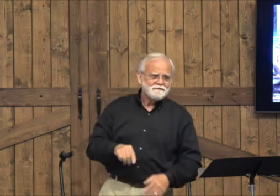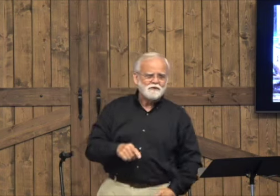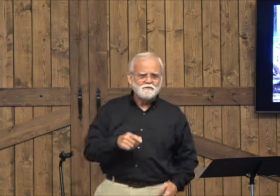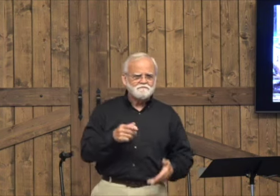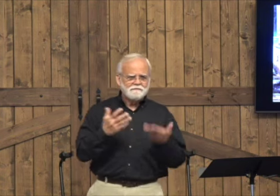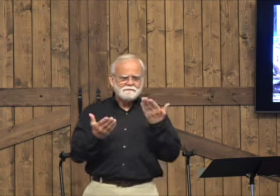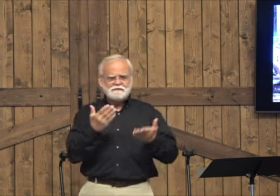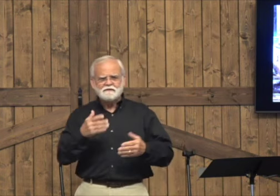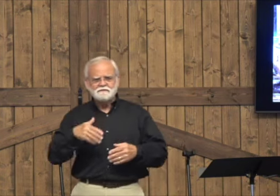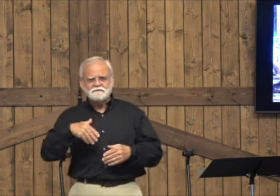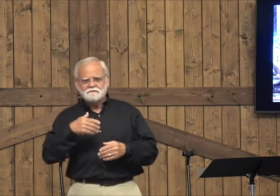some of them.